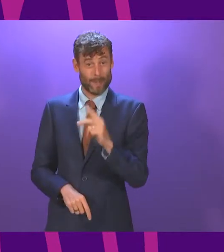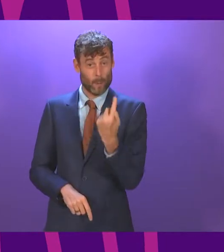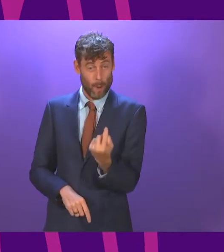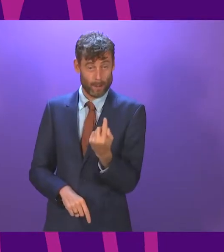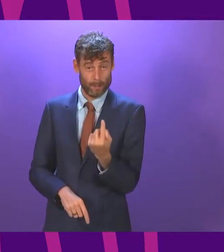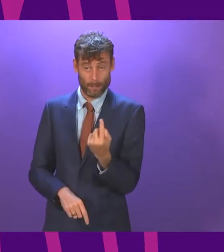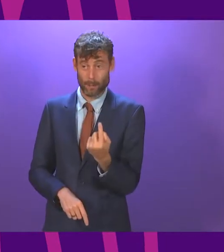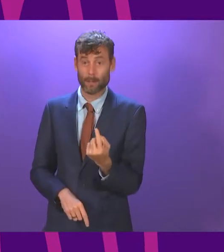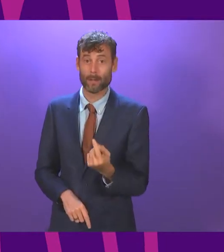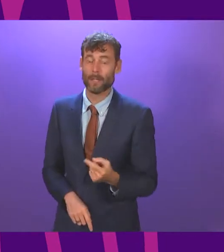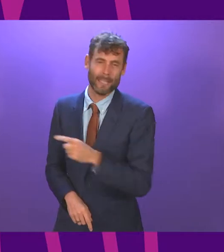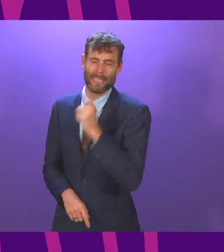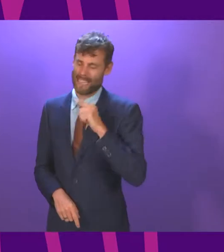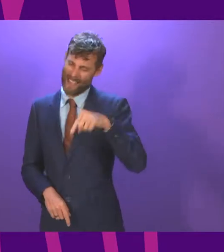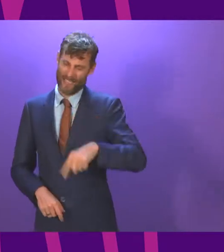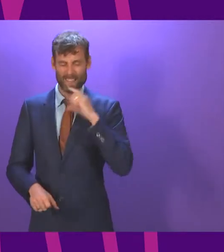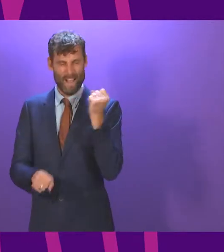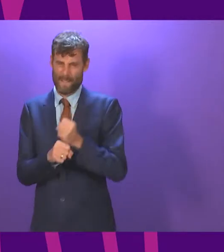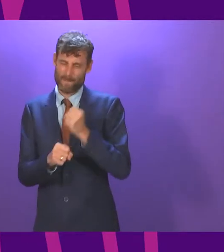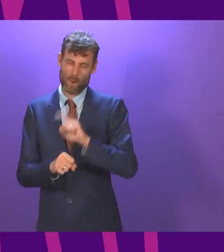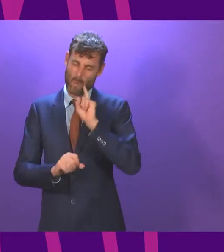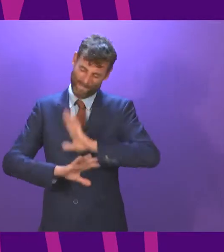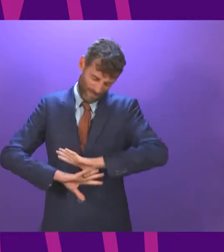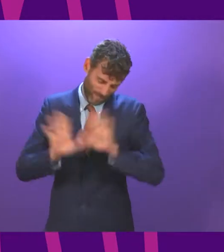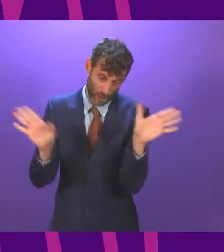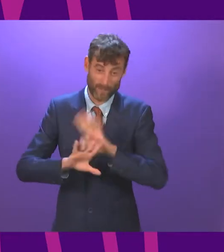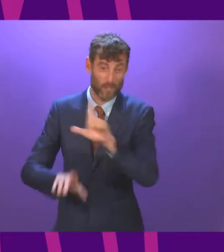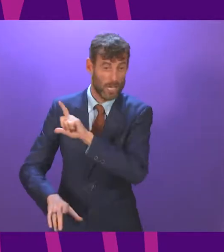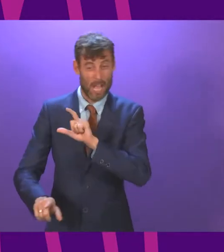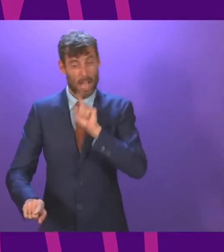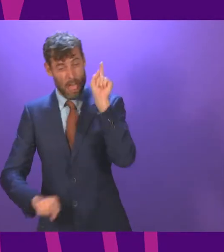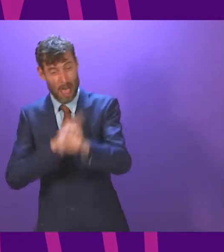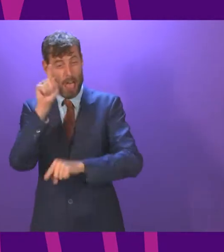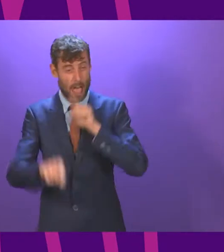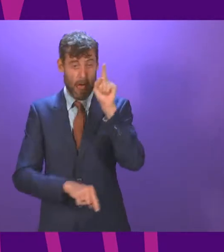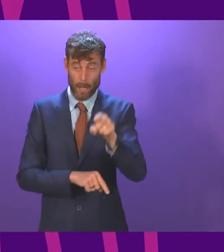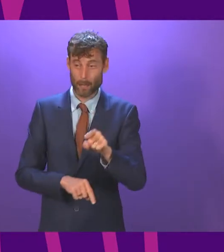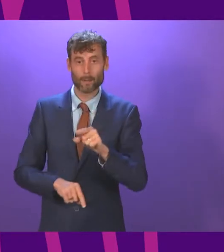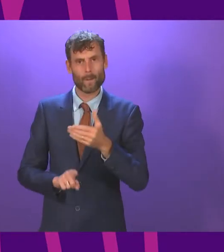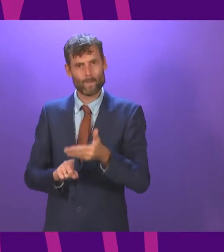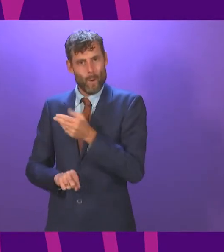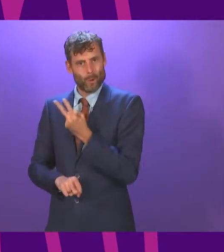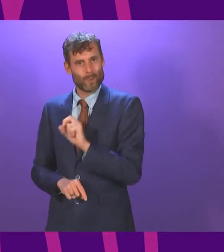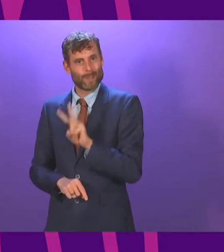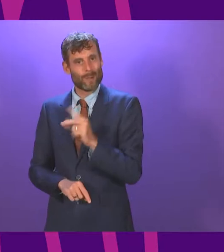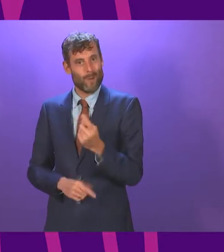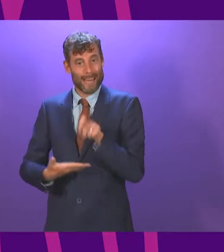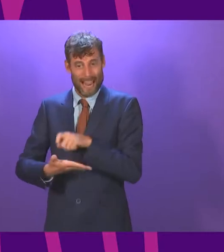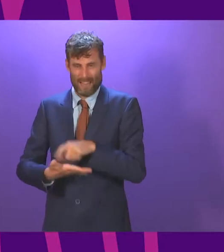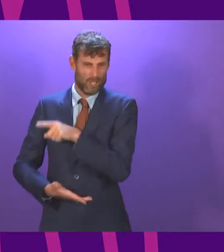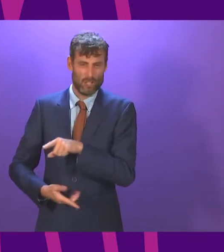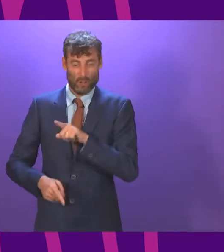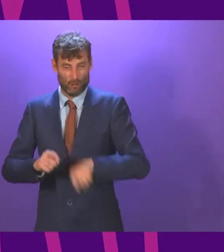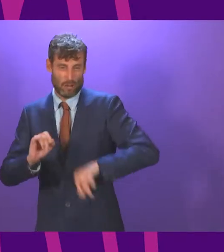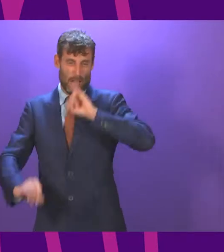be the end of this government they threw absolutely everything at us in the run-up to the 2021 election and